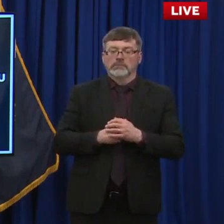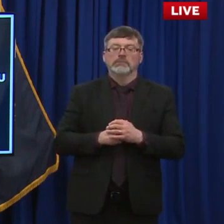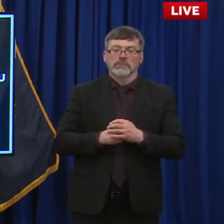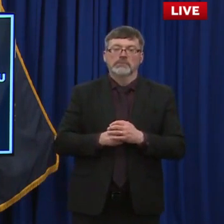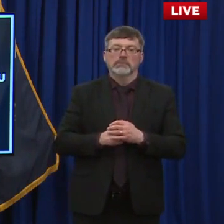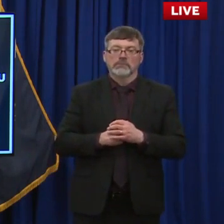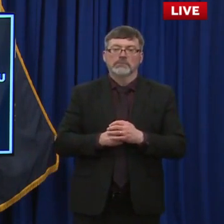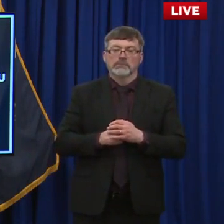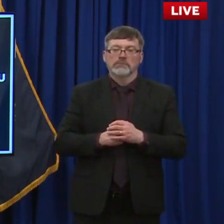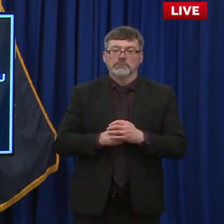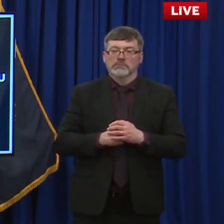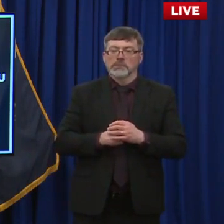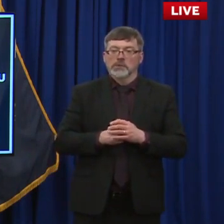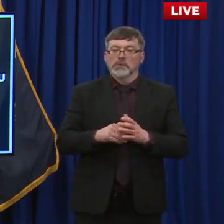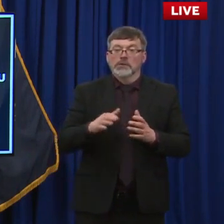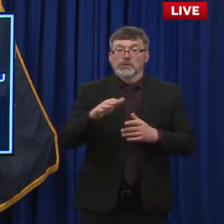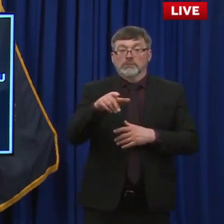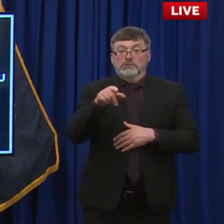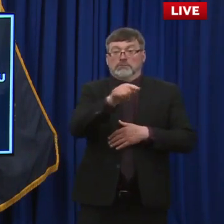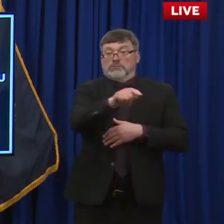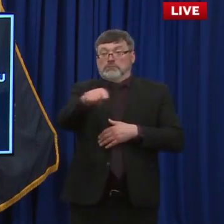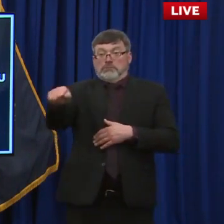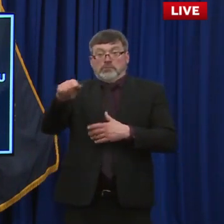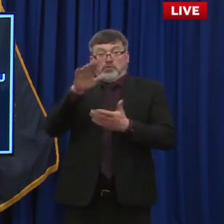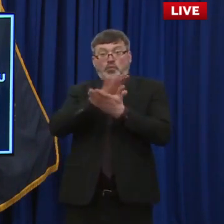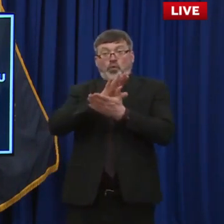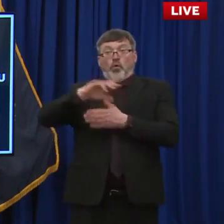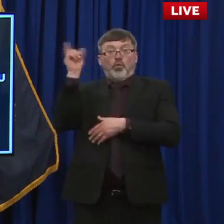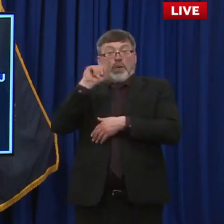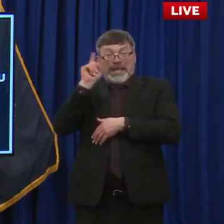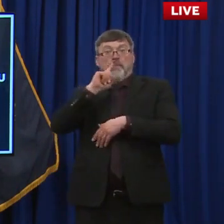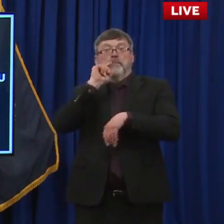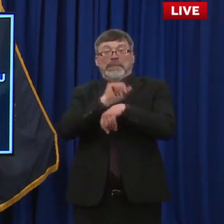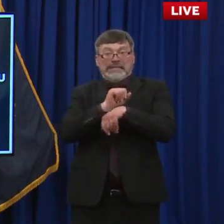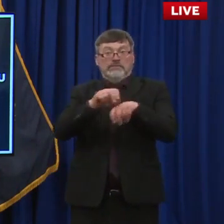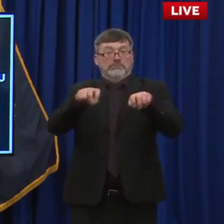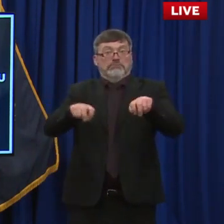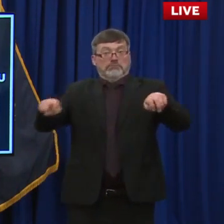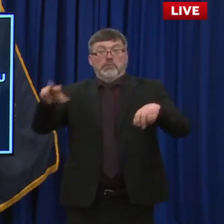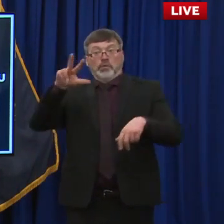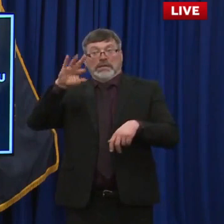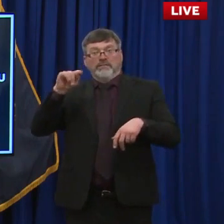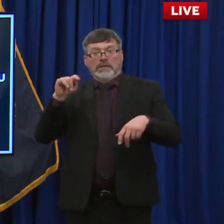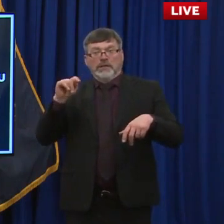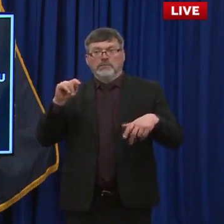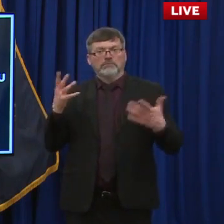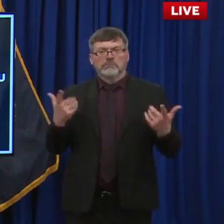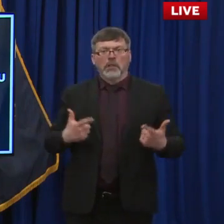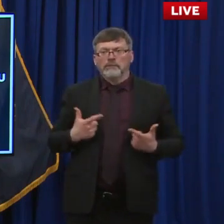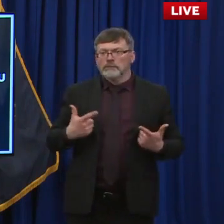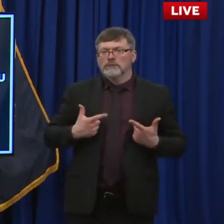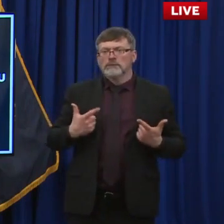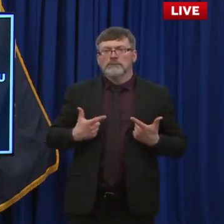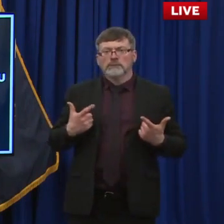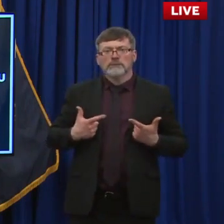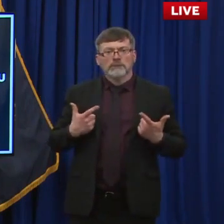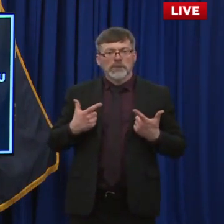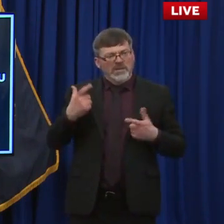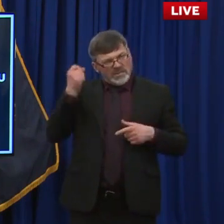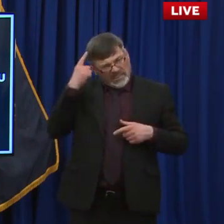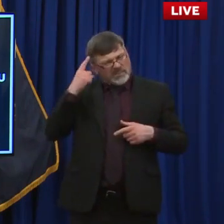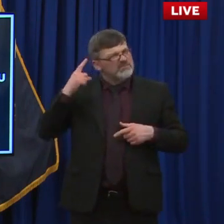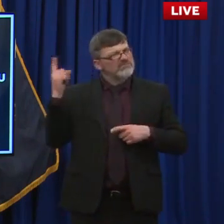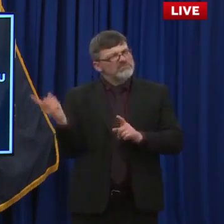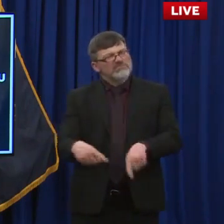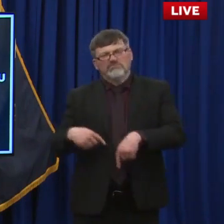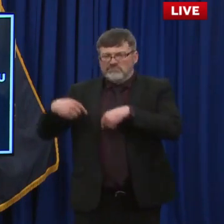are within three to six feet of other students seated in the classroom, um, there continues to be a recommendation that mask use be used. And so